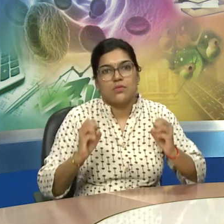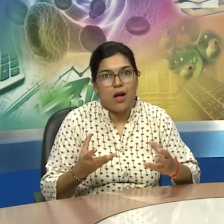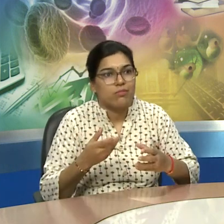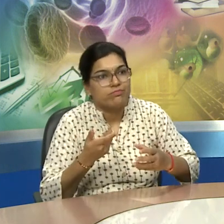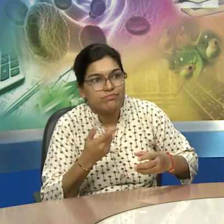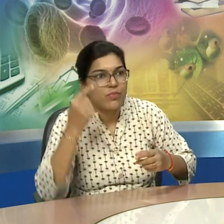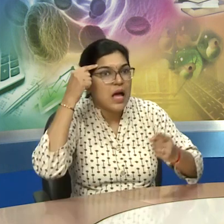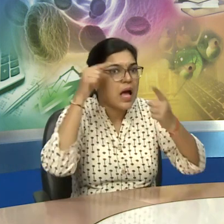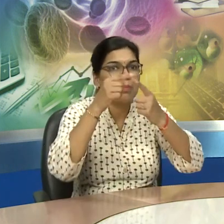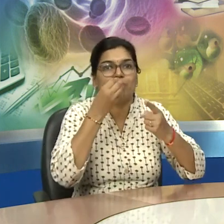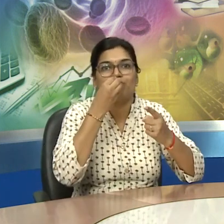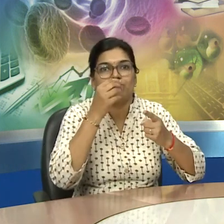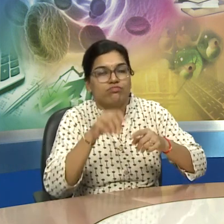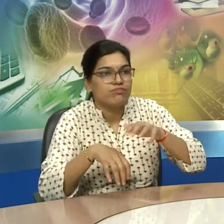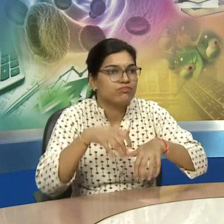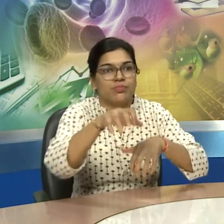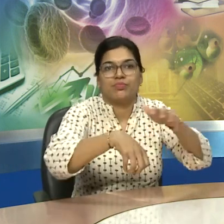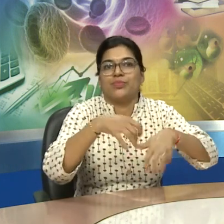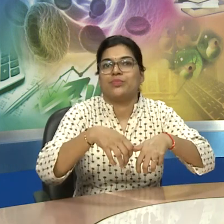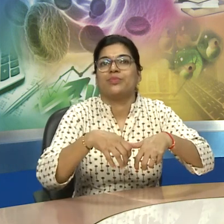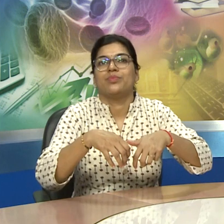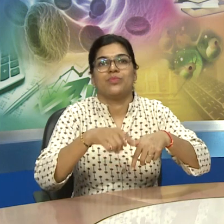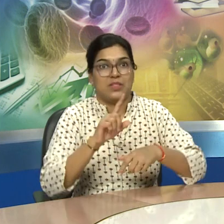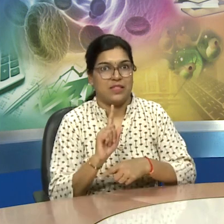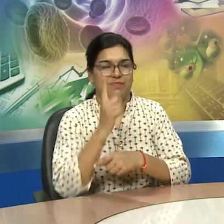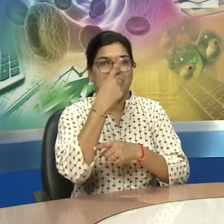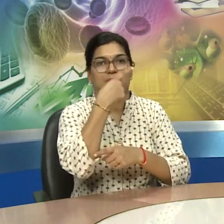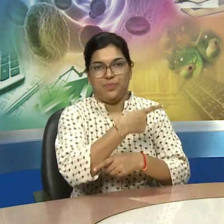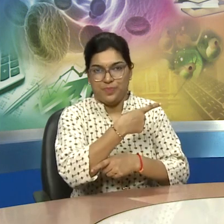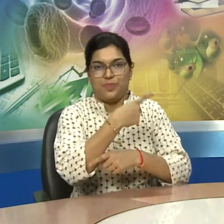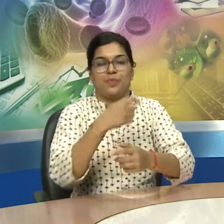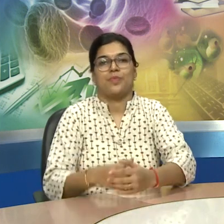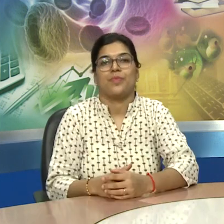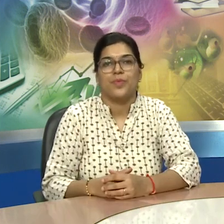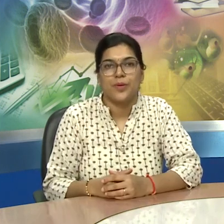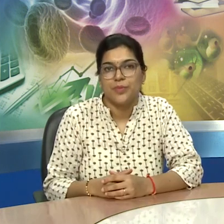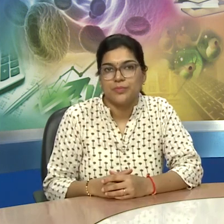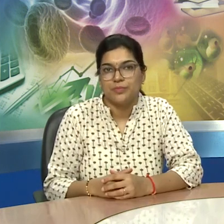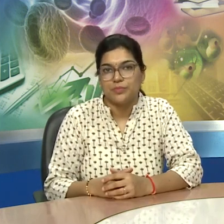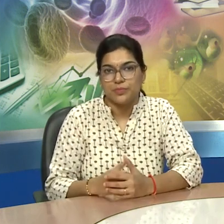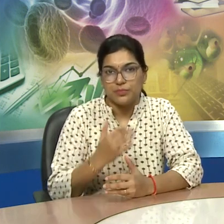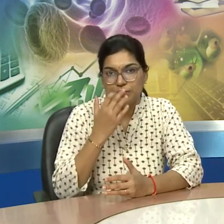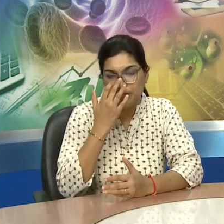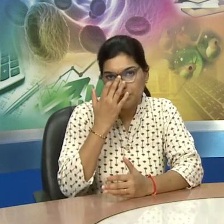pebbles so in case they feel hungry they used to make some